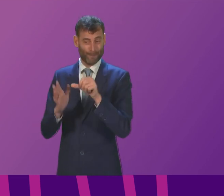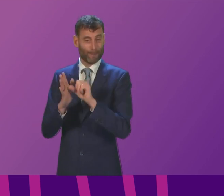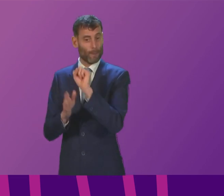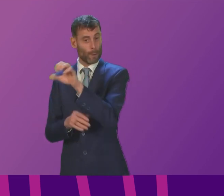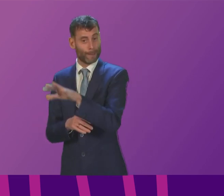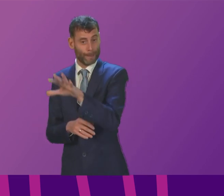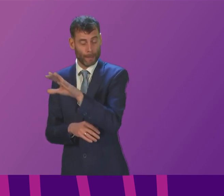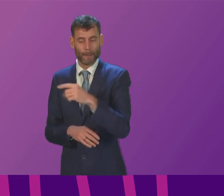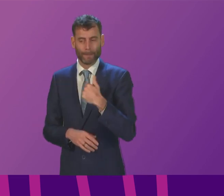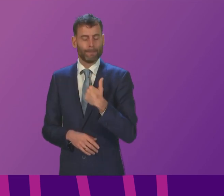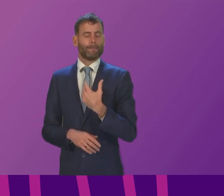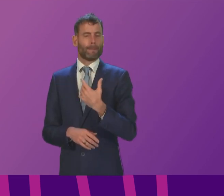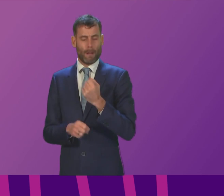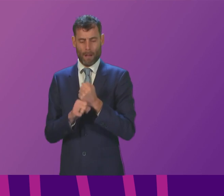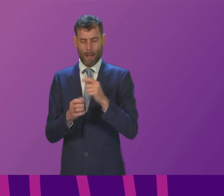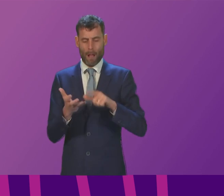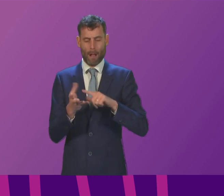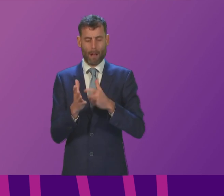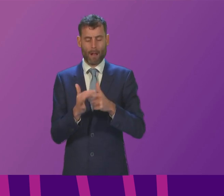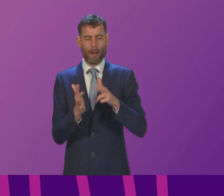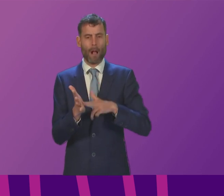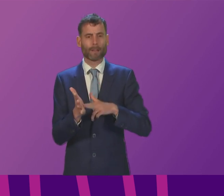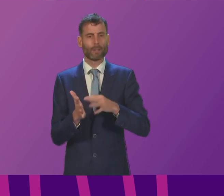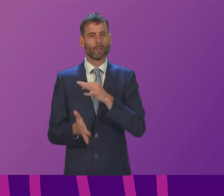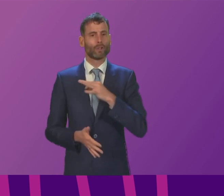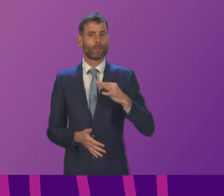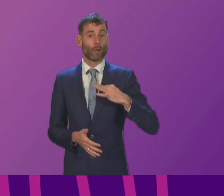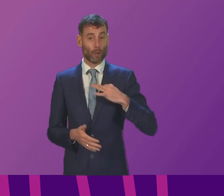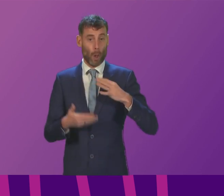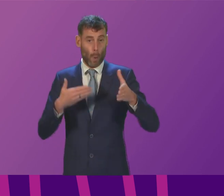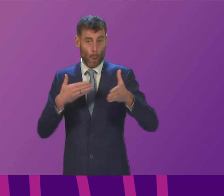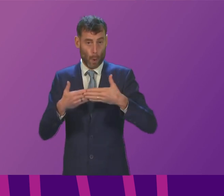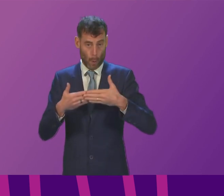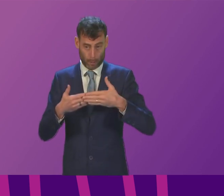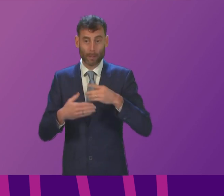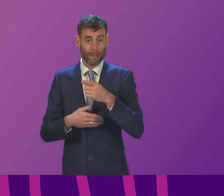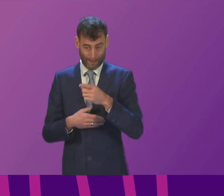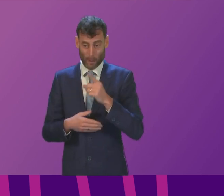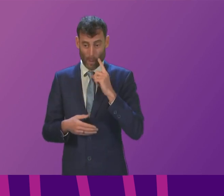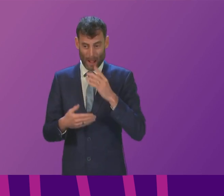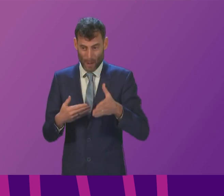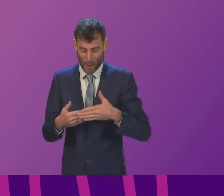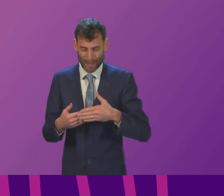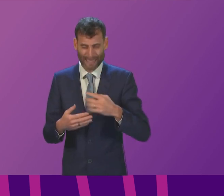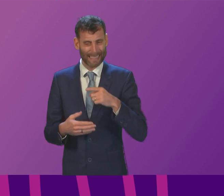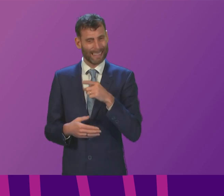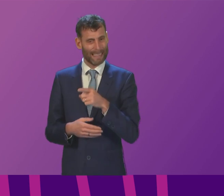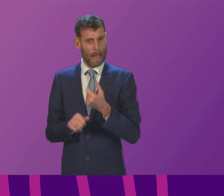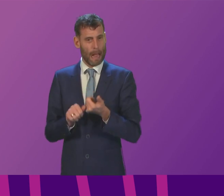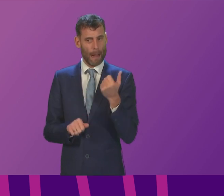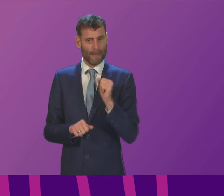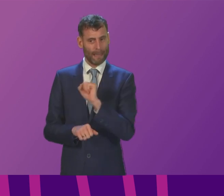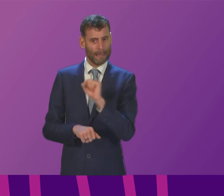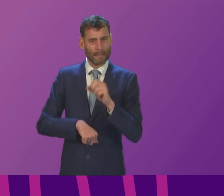learn that Guardian Surgical had announced the closure of its factory in Girvan and Warehouse in air and I know this will be a difficult time for the company's staff their